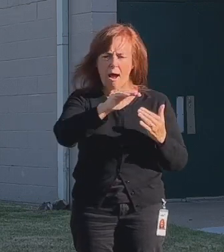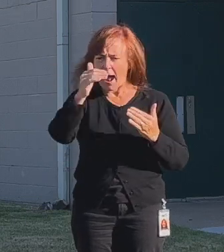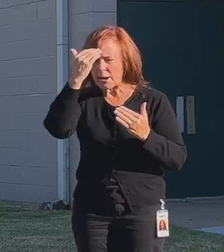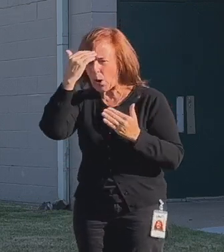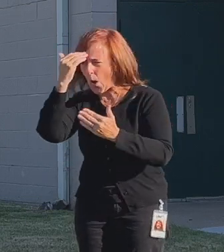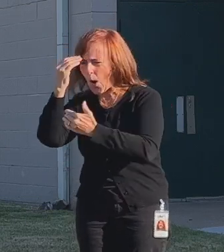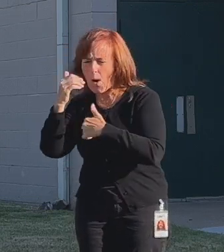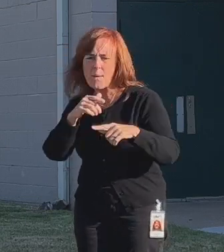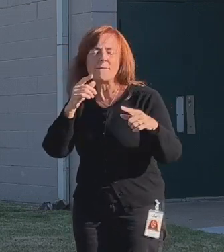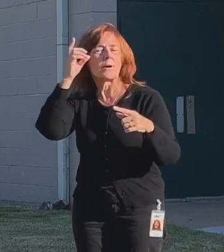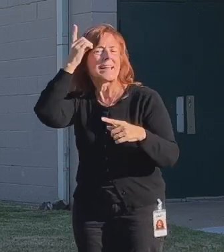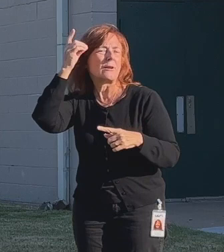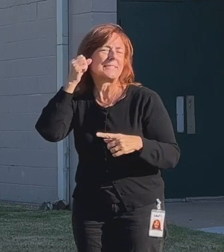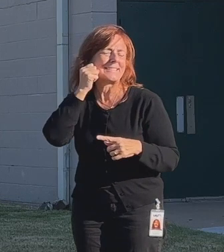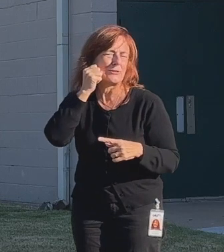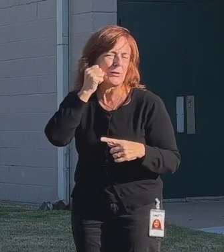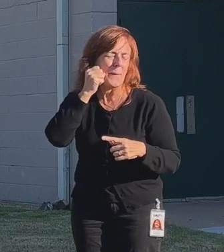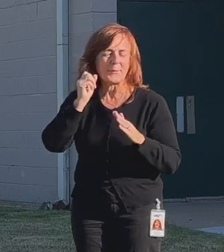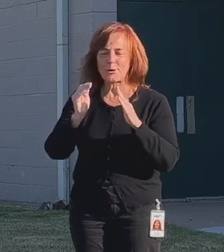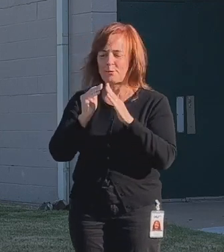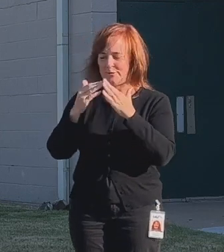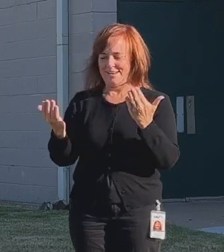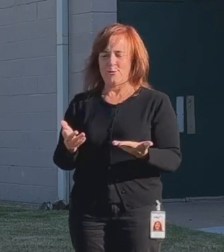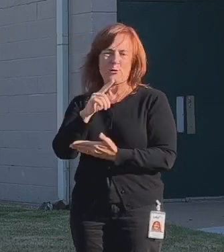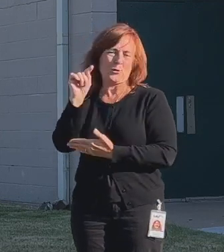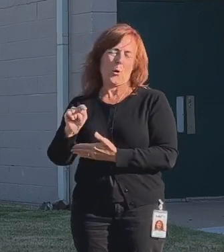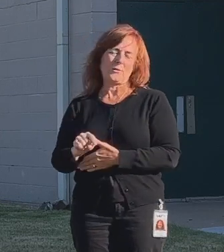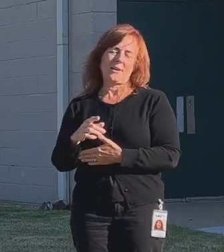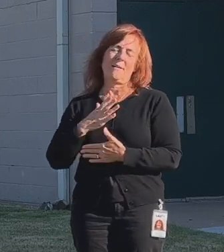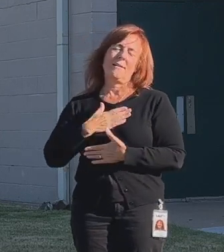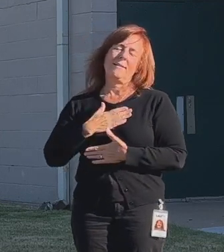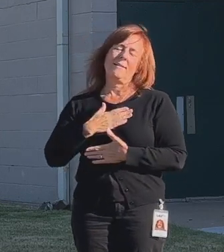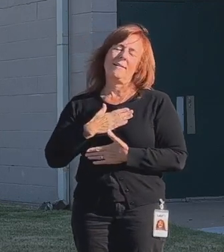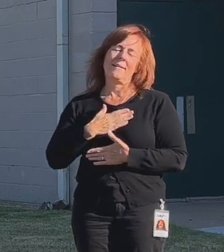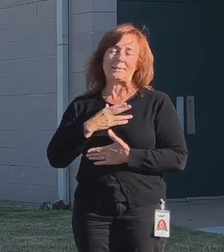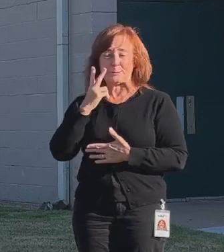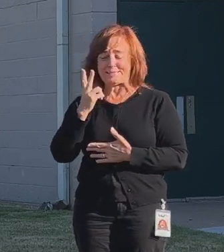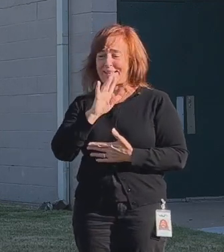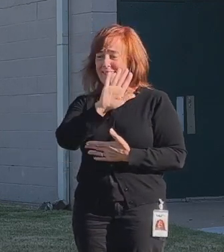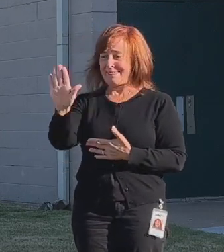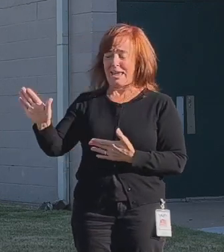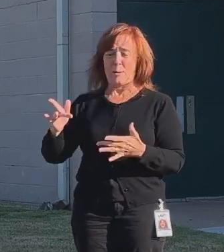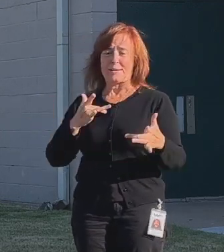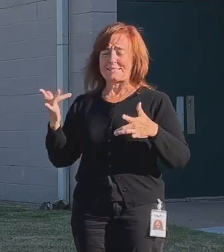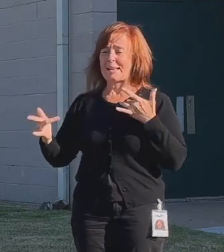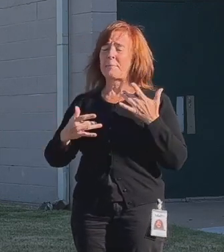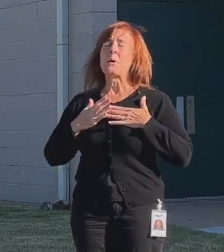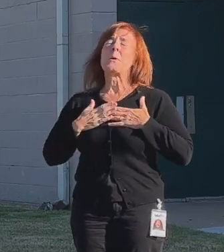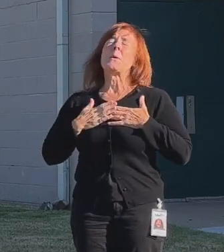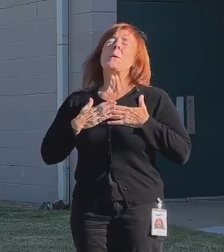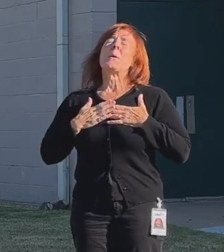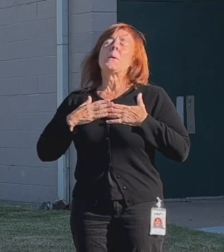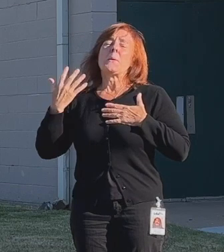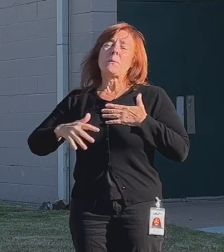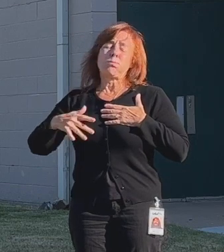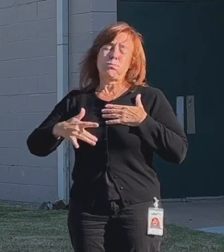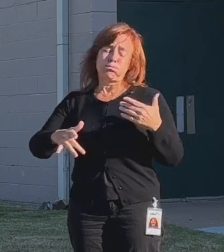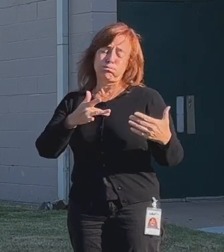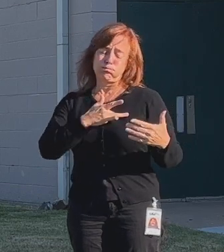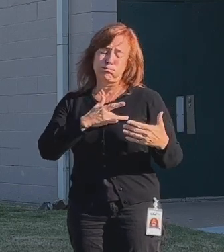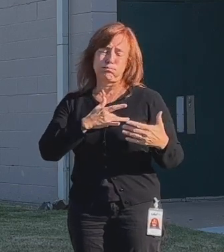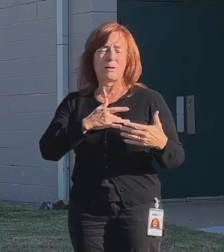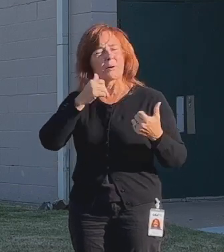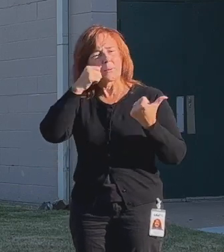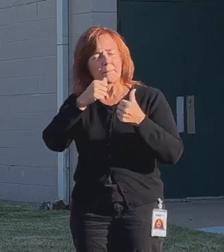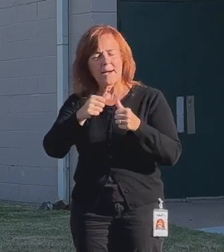the Down Syndrome community here in Tulsa. And to see the excitement that they have for this facility, it